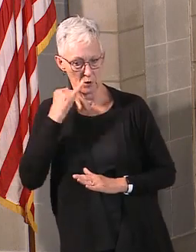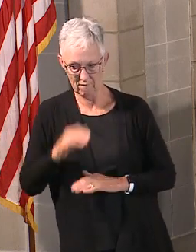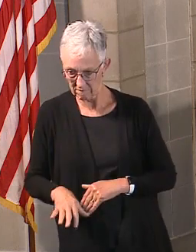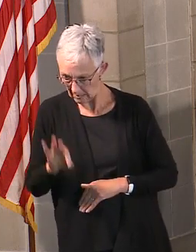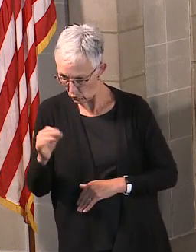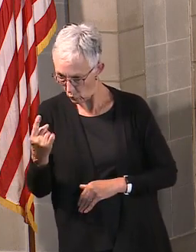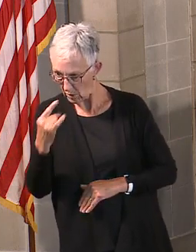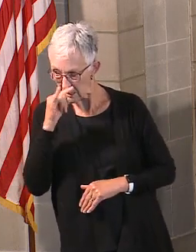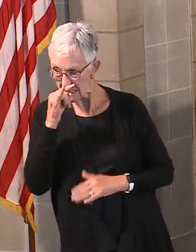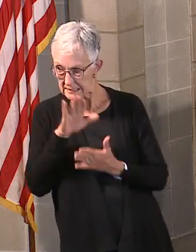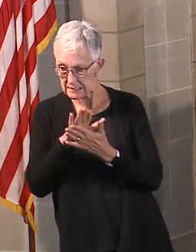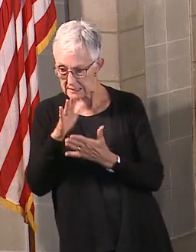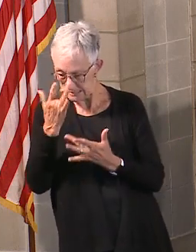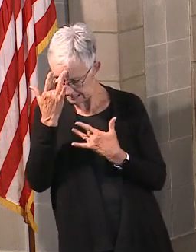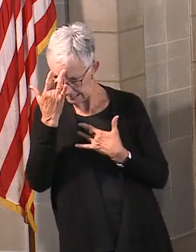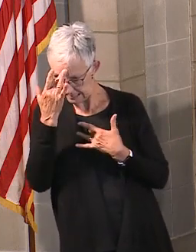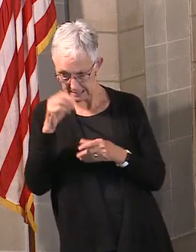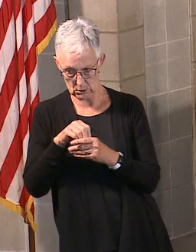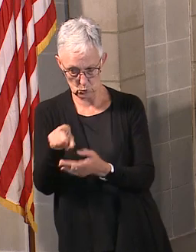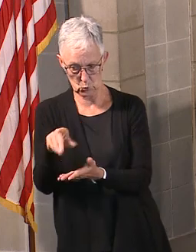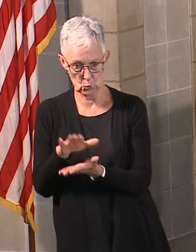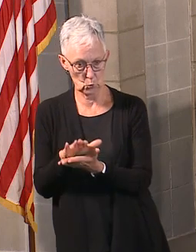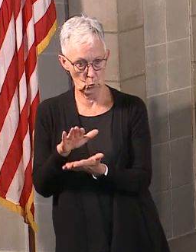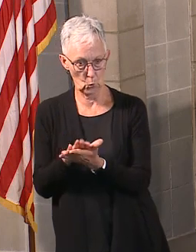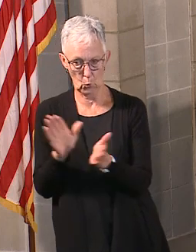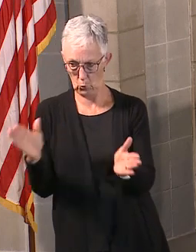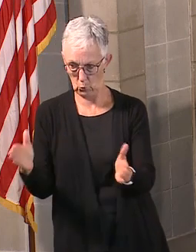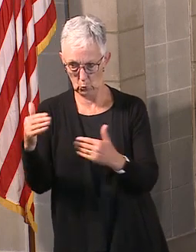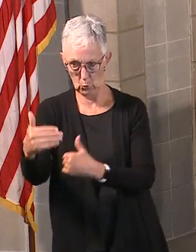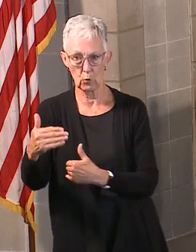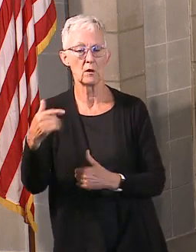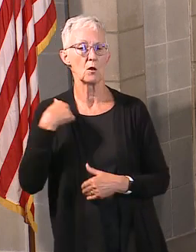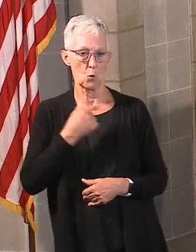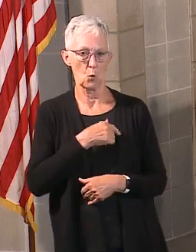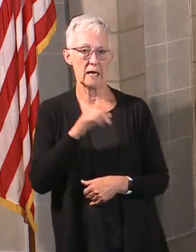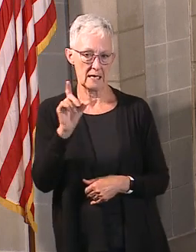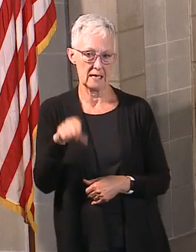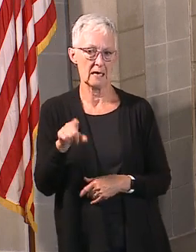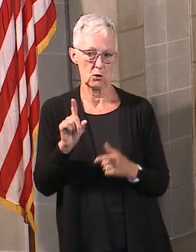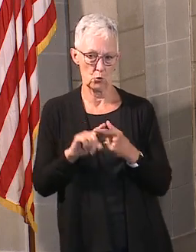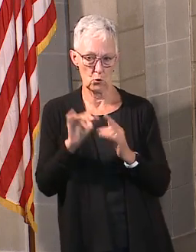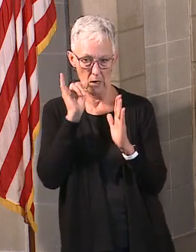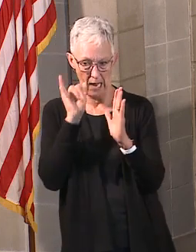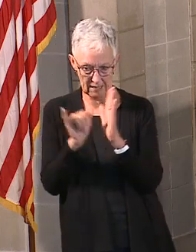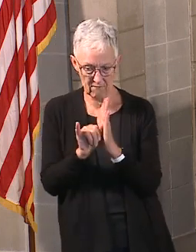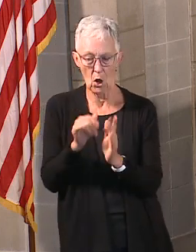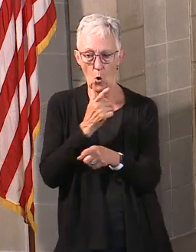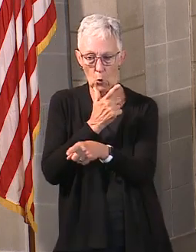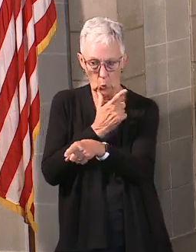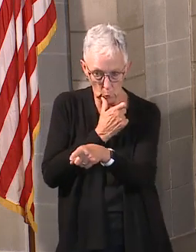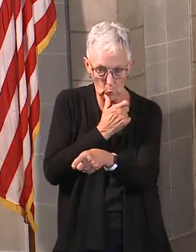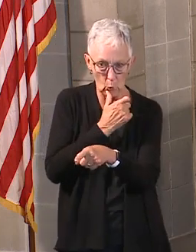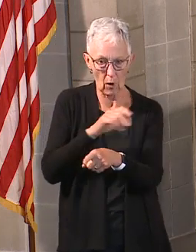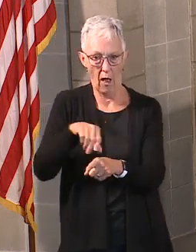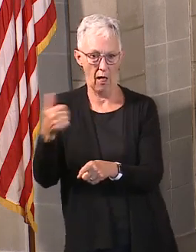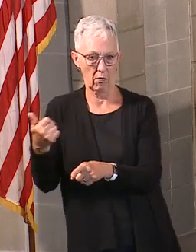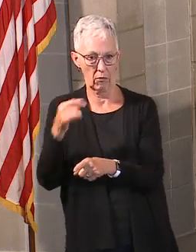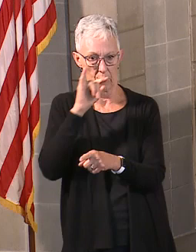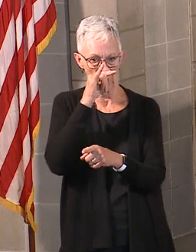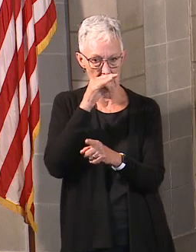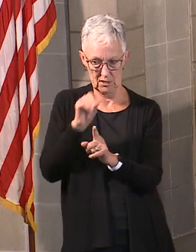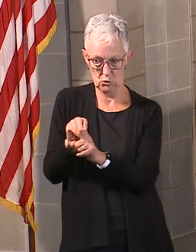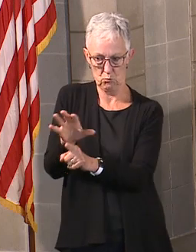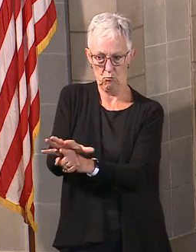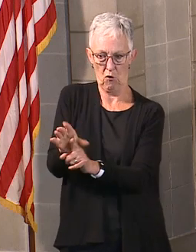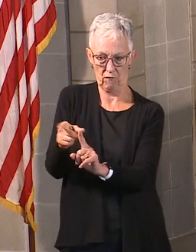learn and know more about this, it's largely about that close contact and identifying folks that have been in close contact and letting them know and then coming back